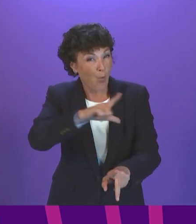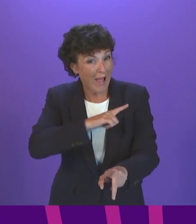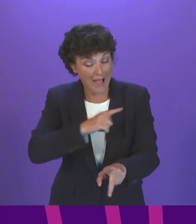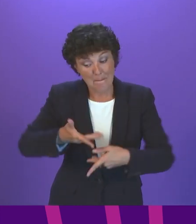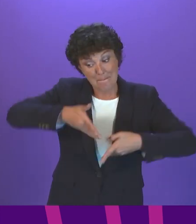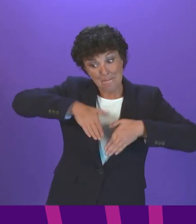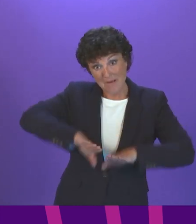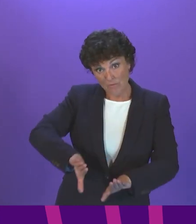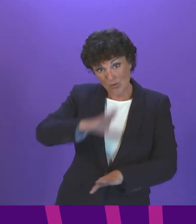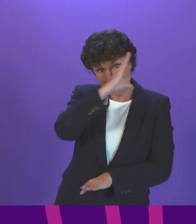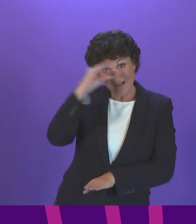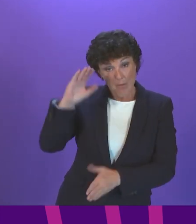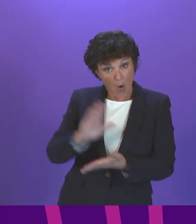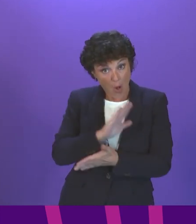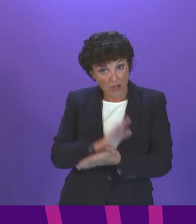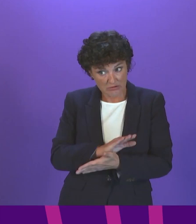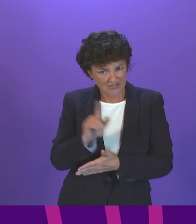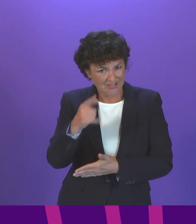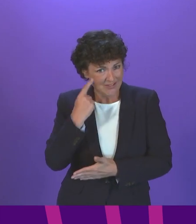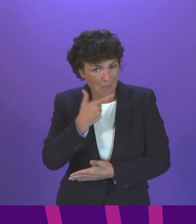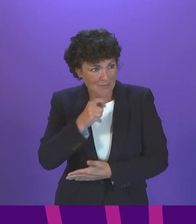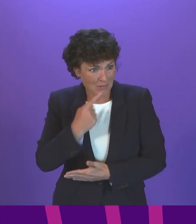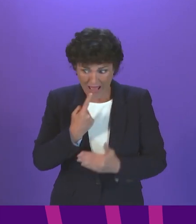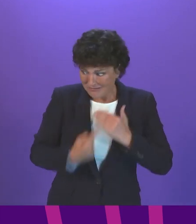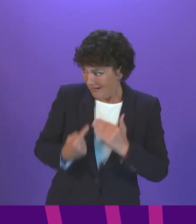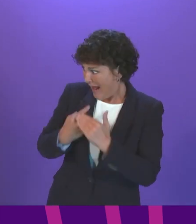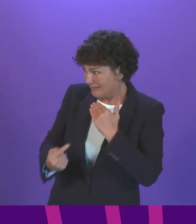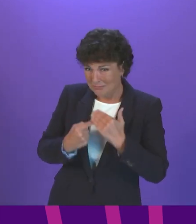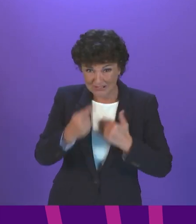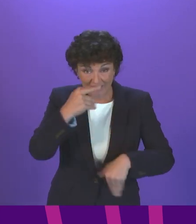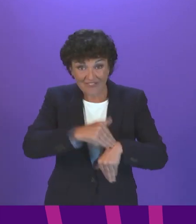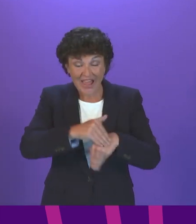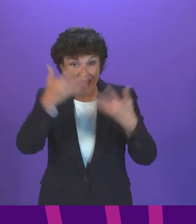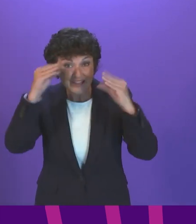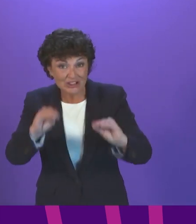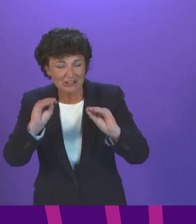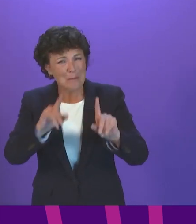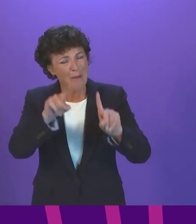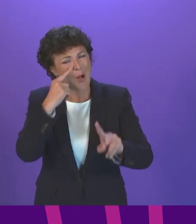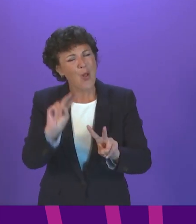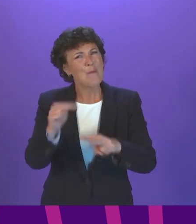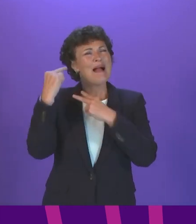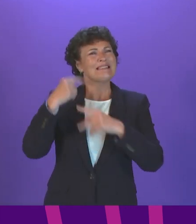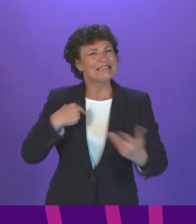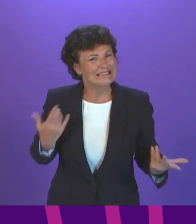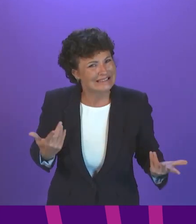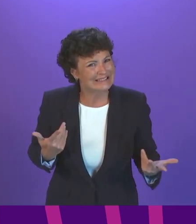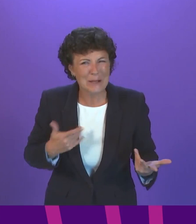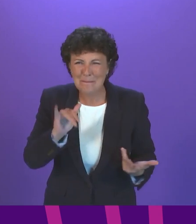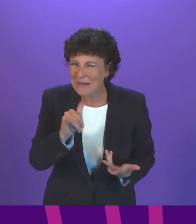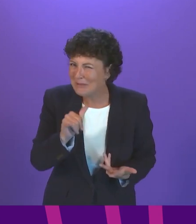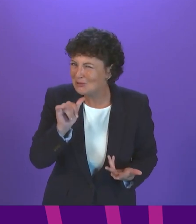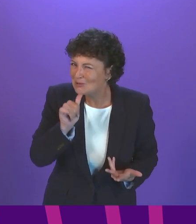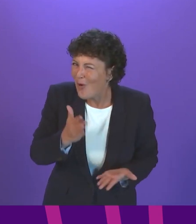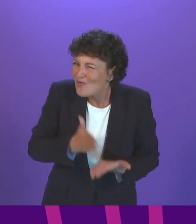many young people had quite lengthy periods of isolation and therefore disruption to their education, when, on reflection, that possibly wasn't